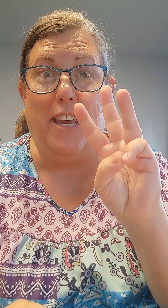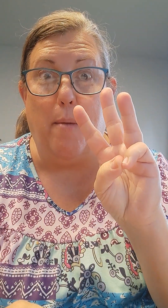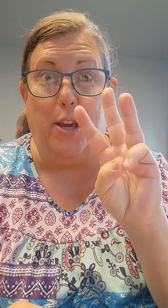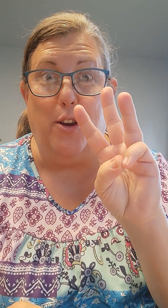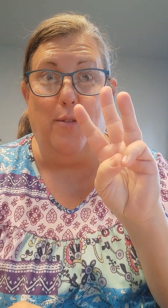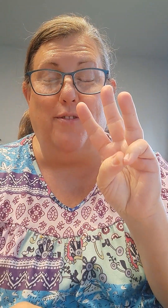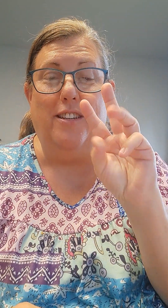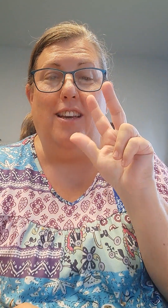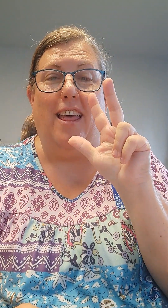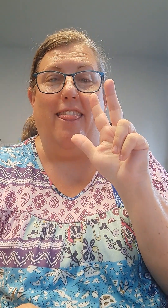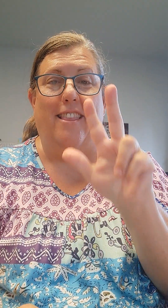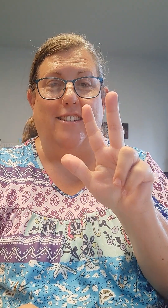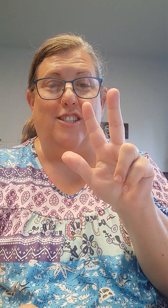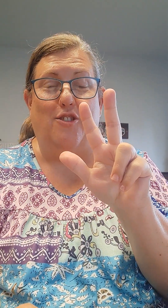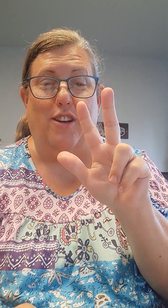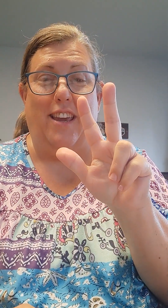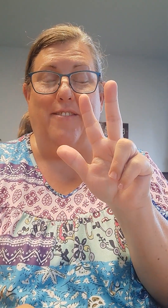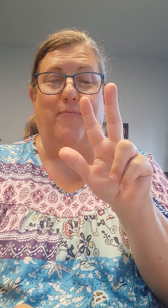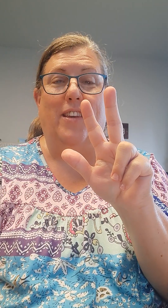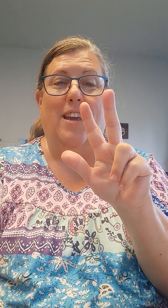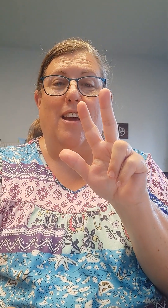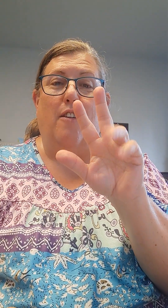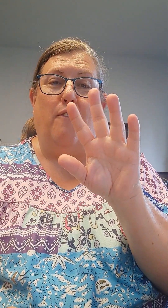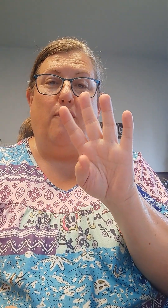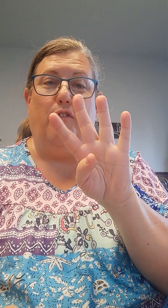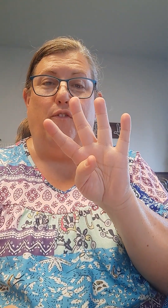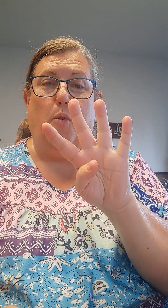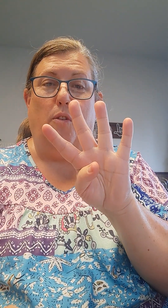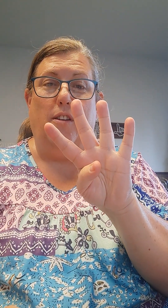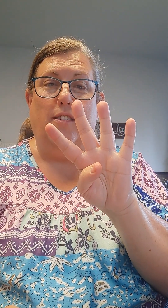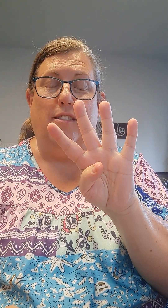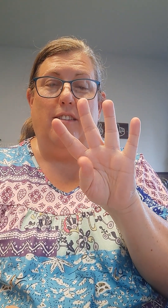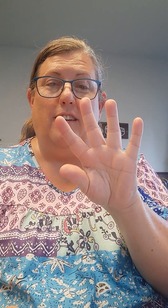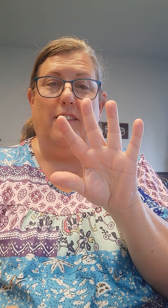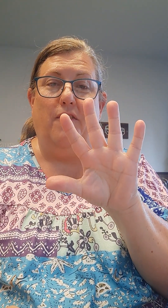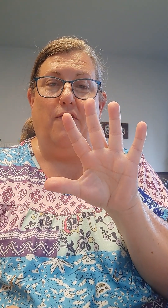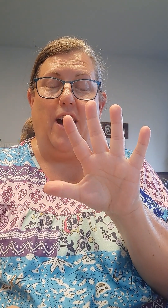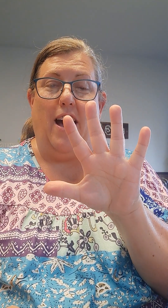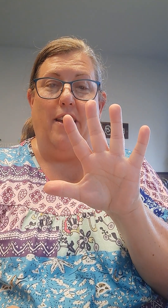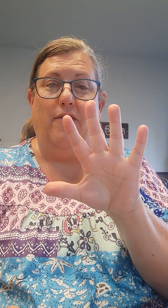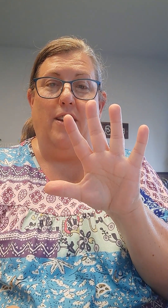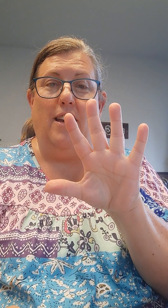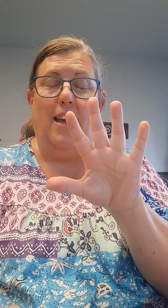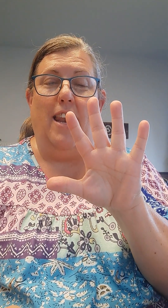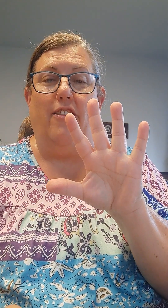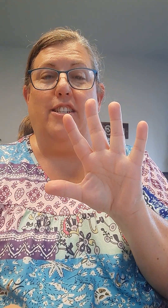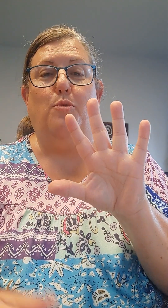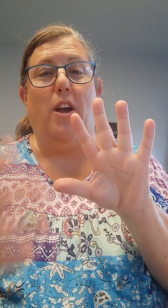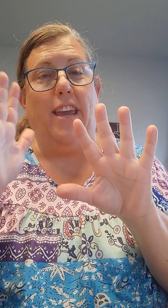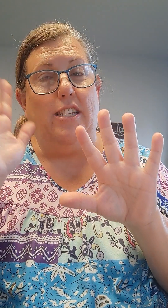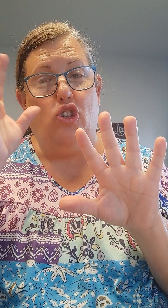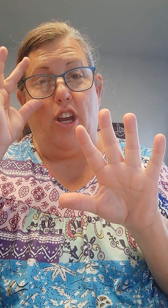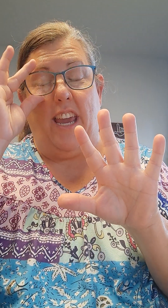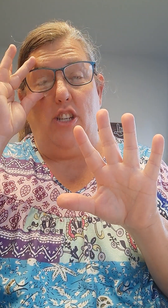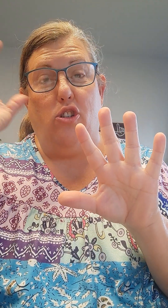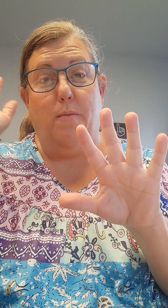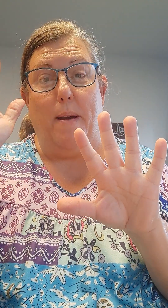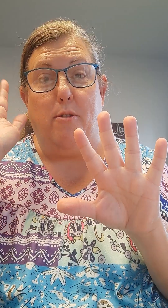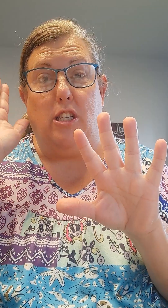W. This is three. Four, five. Now this is where it gets tricky. Just remember it